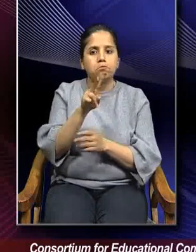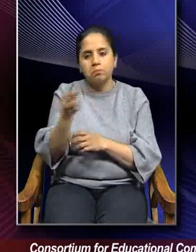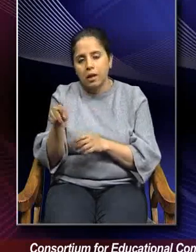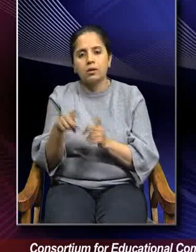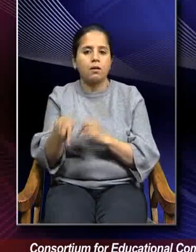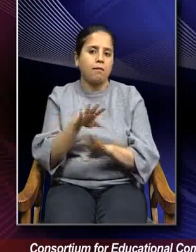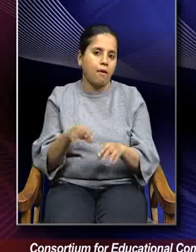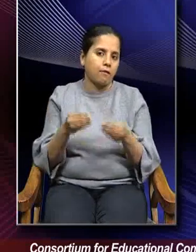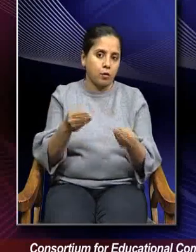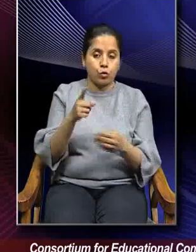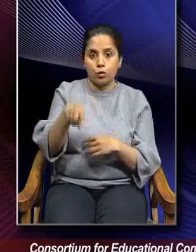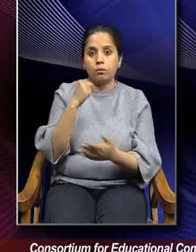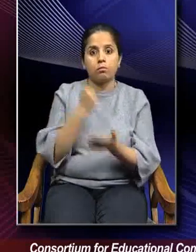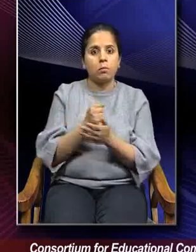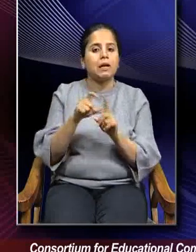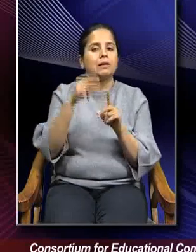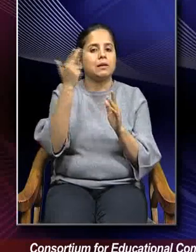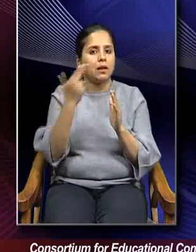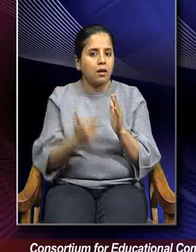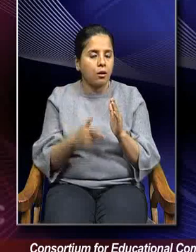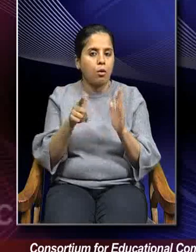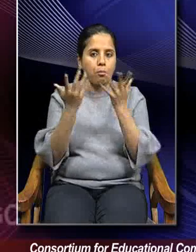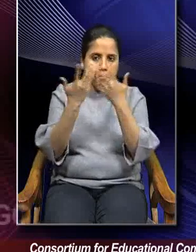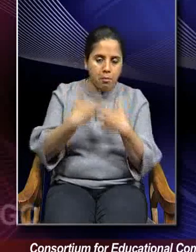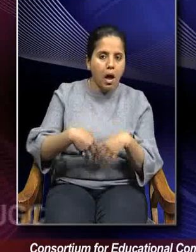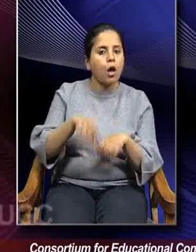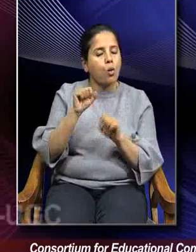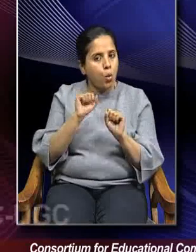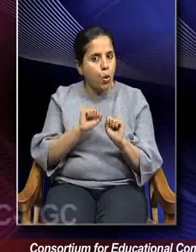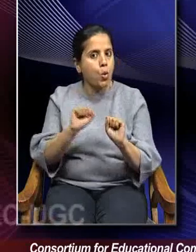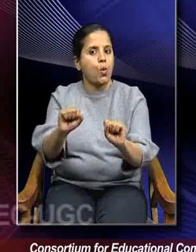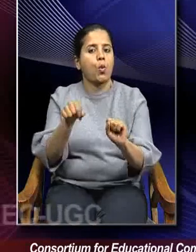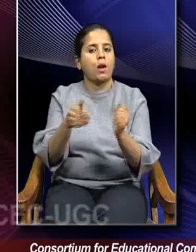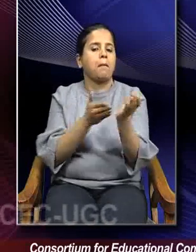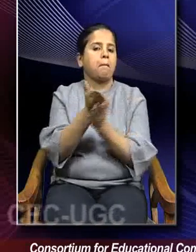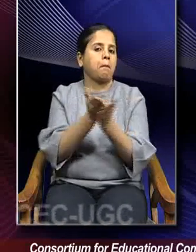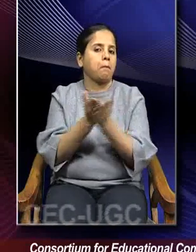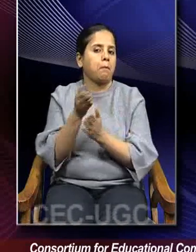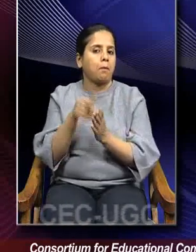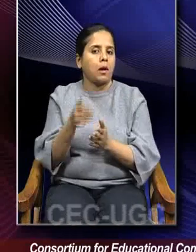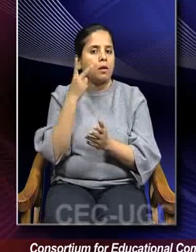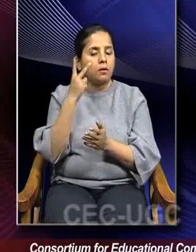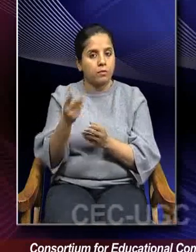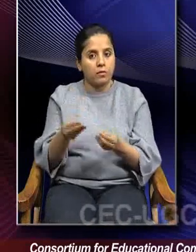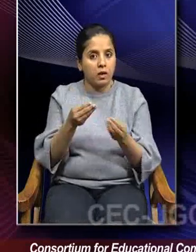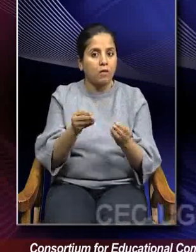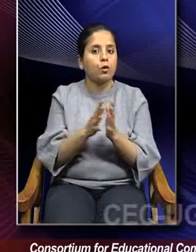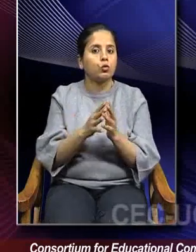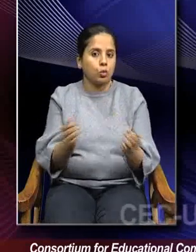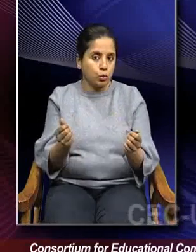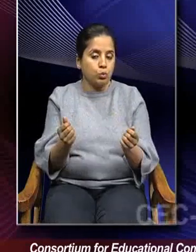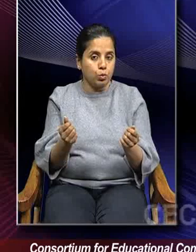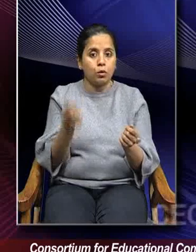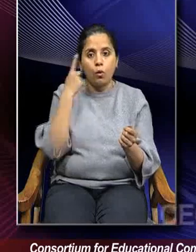So you have to design, you have to customize your method component while giving solution to a